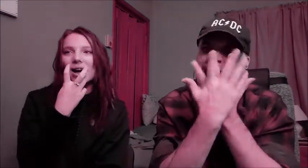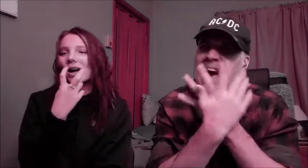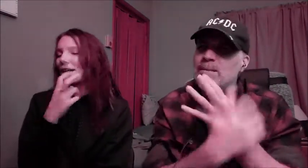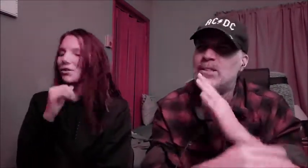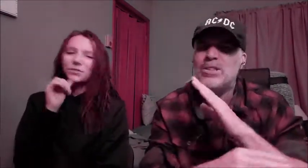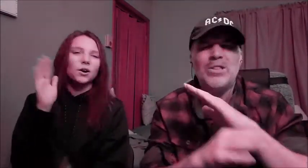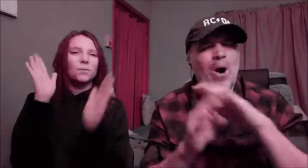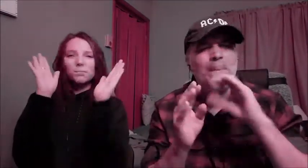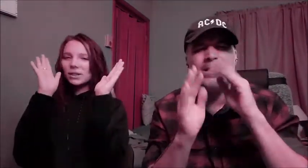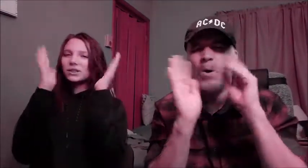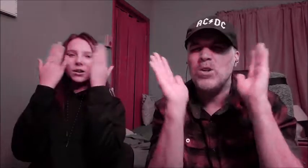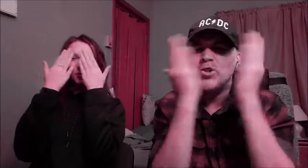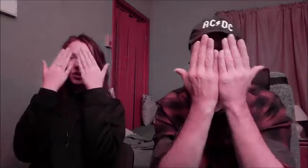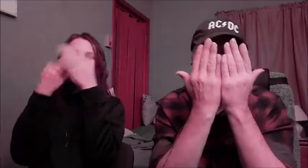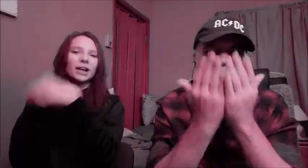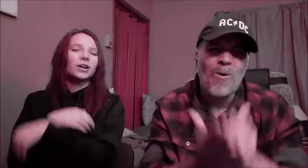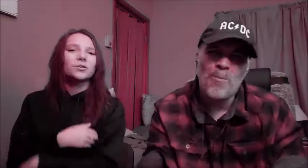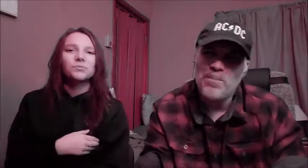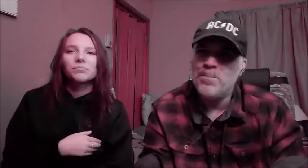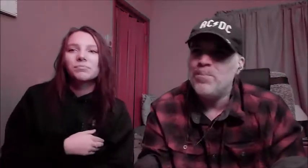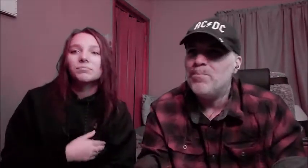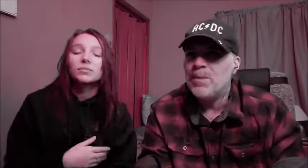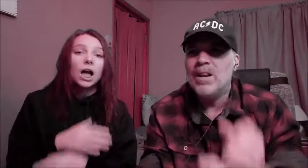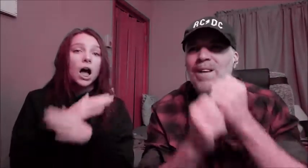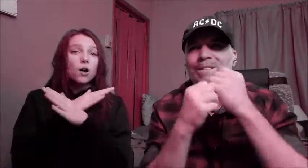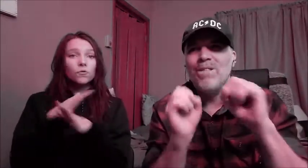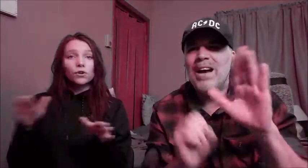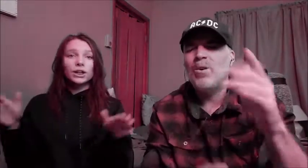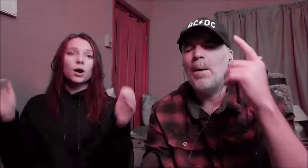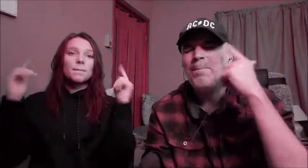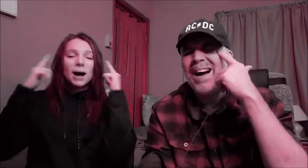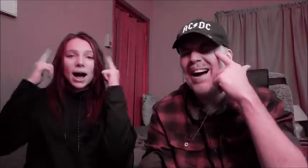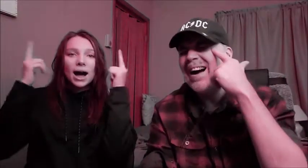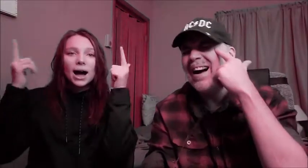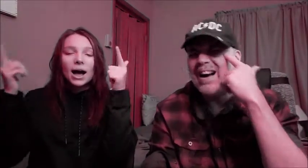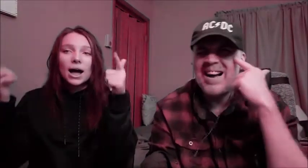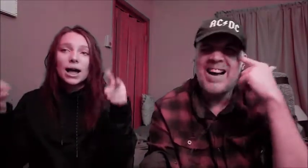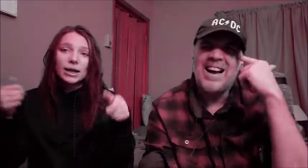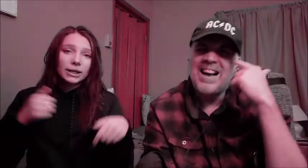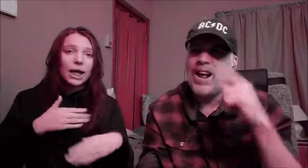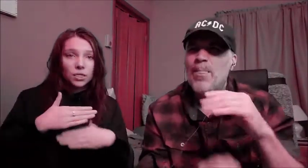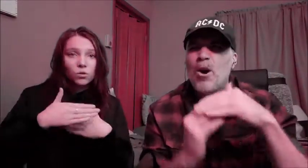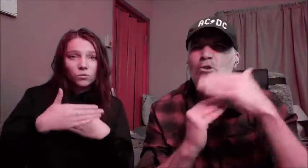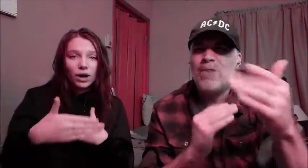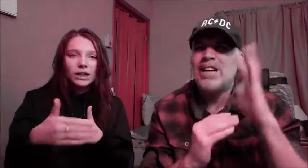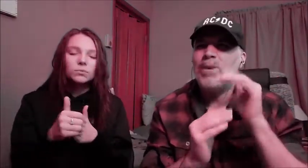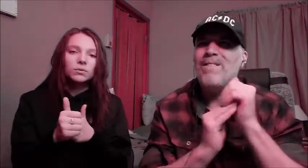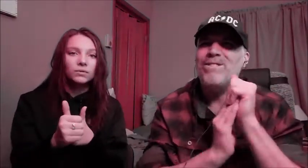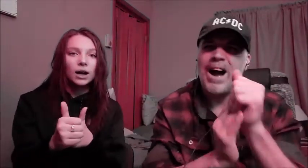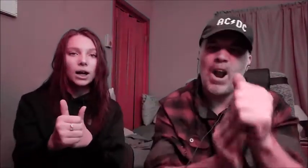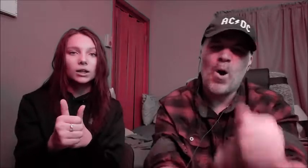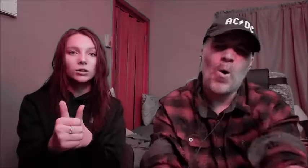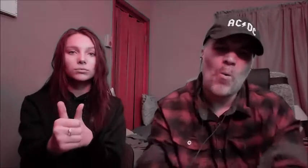don't be so shallow Free your mind and the rest will follow